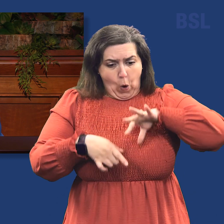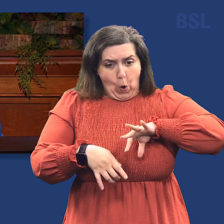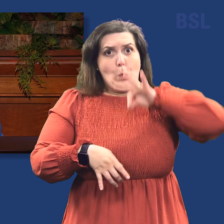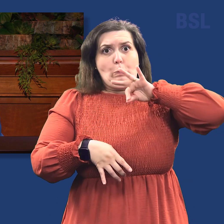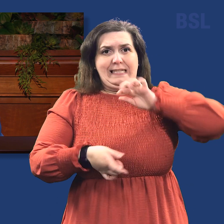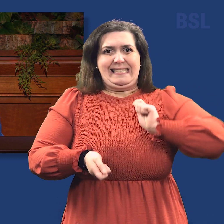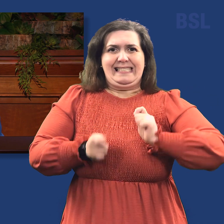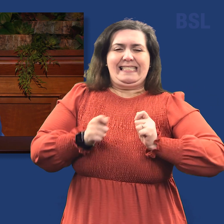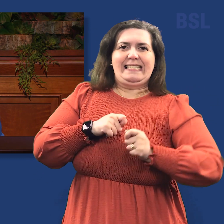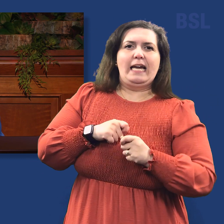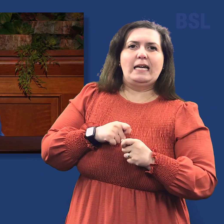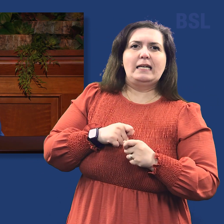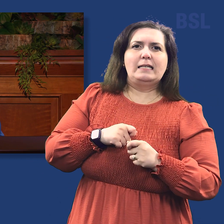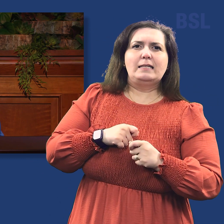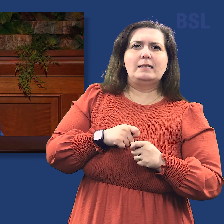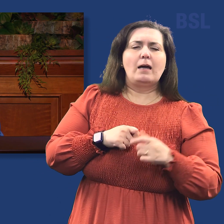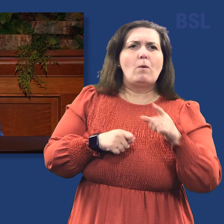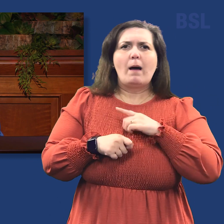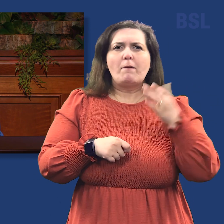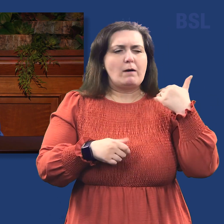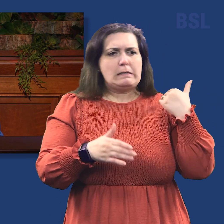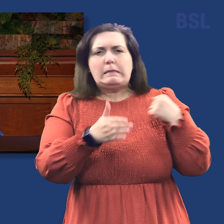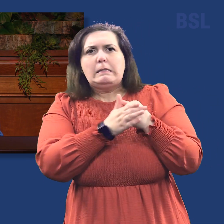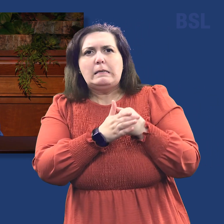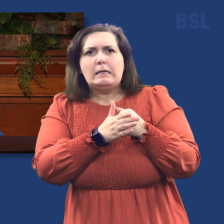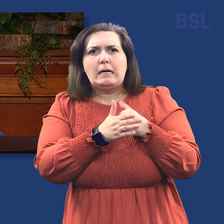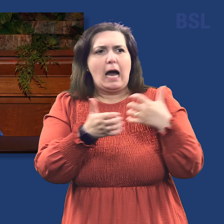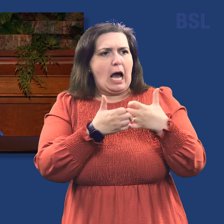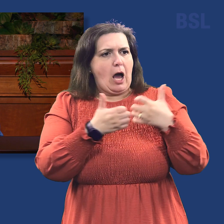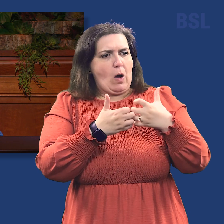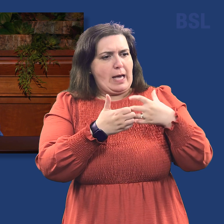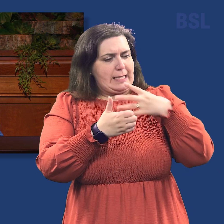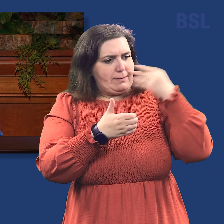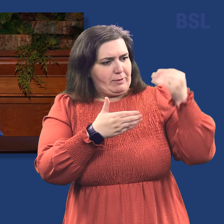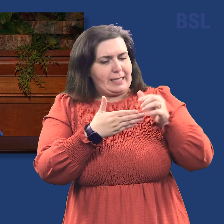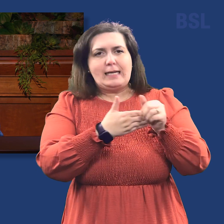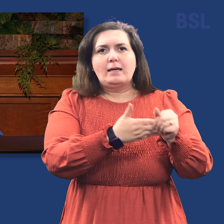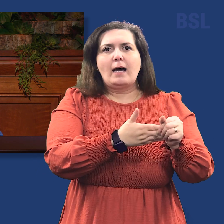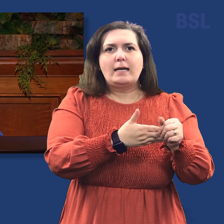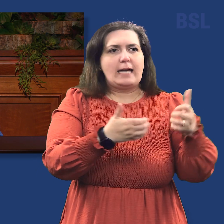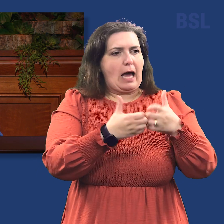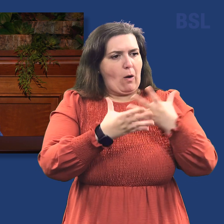change—something limiting our capacity to receive spiritual guidance or even healing and help.